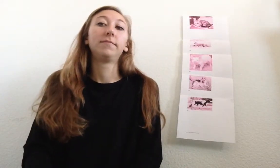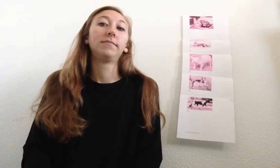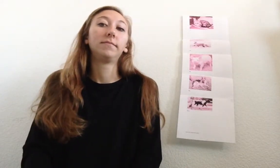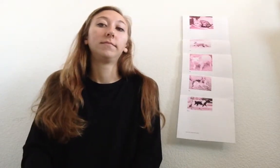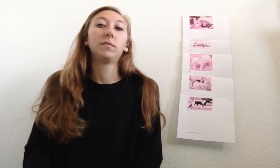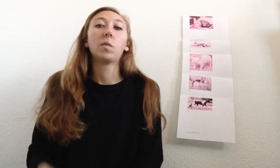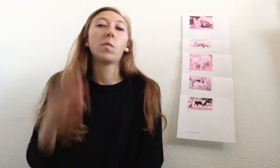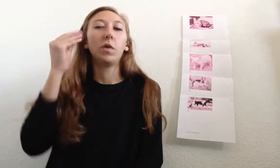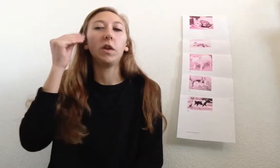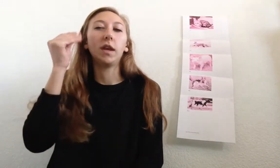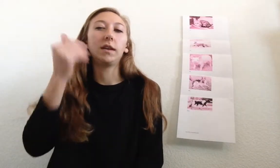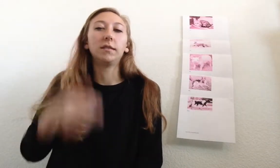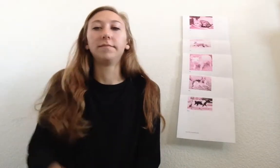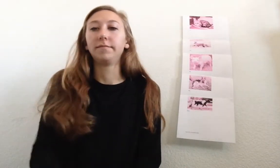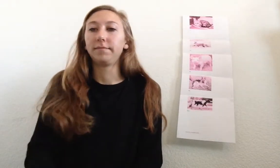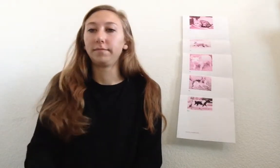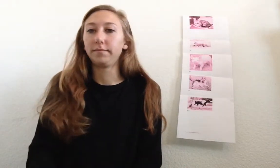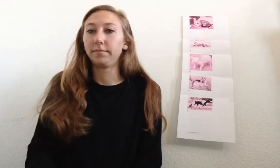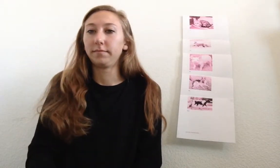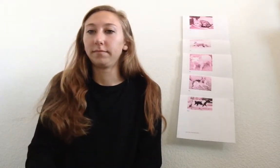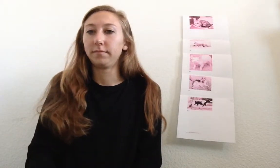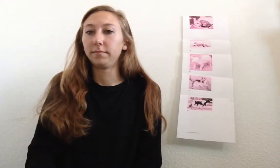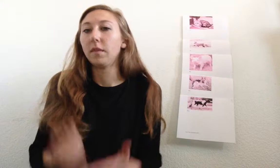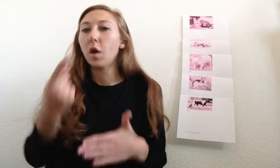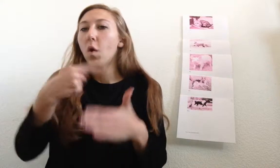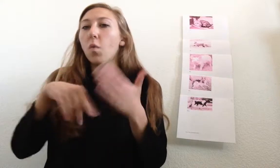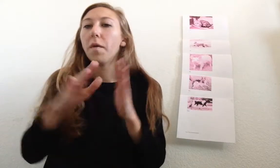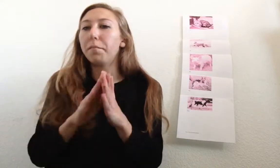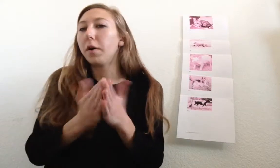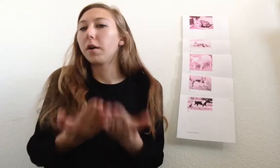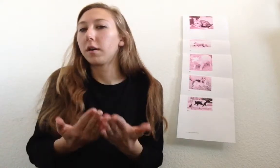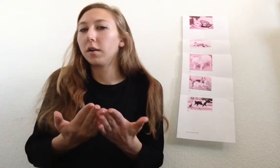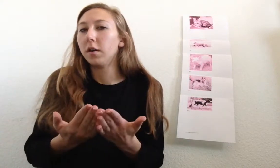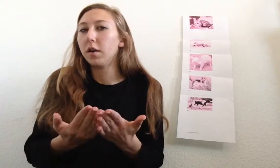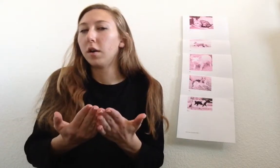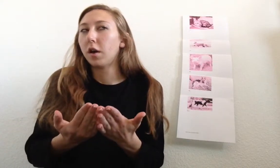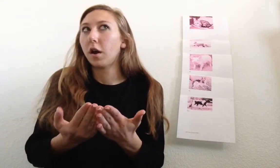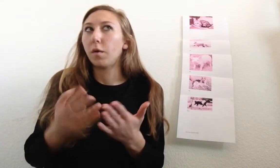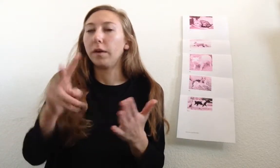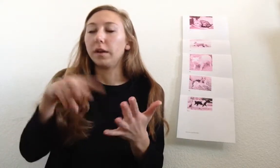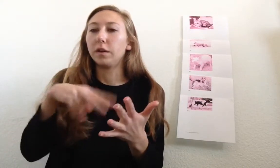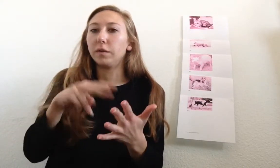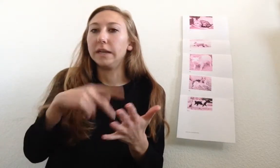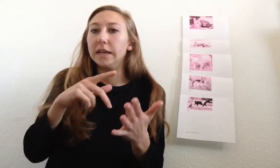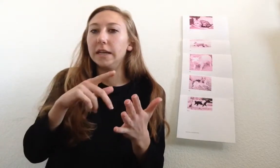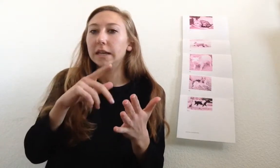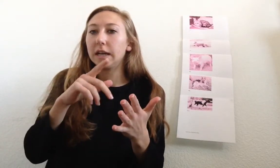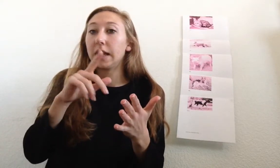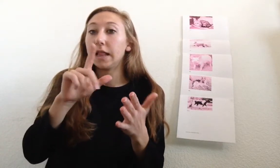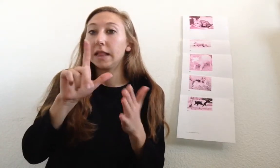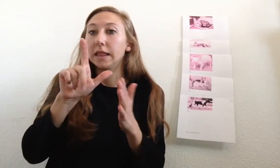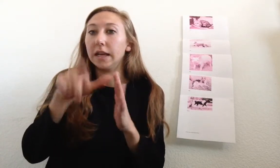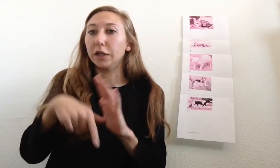What do you think? What book are we gonna read later?